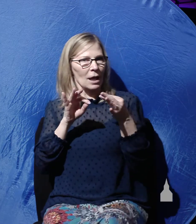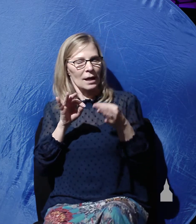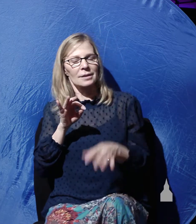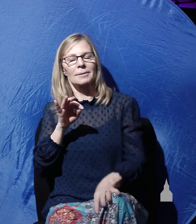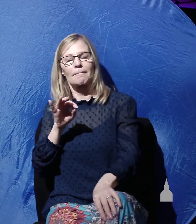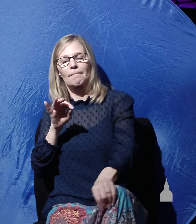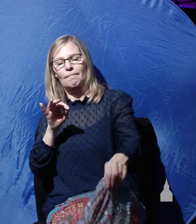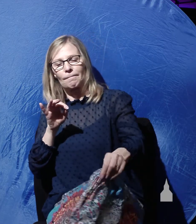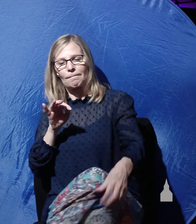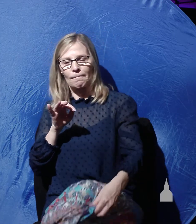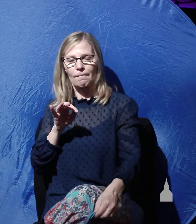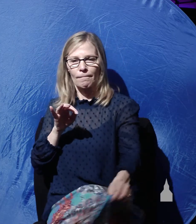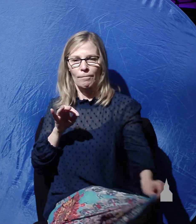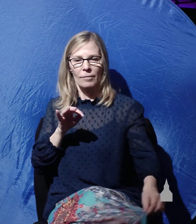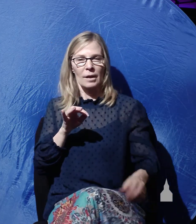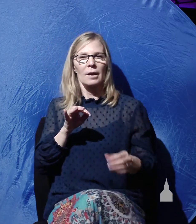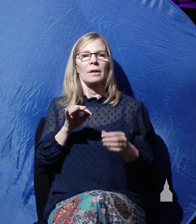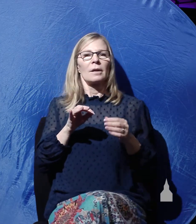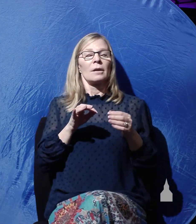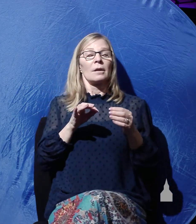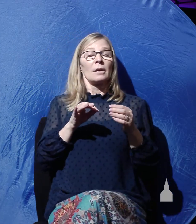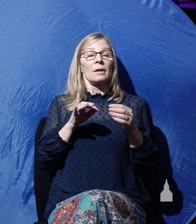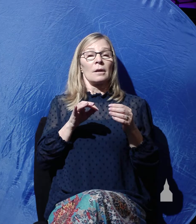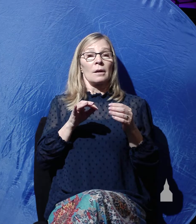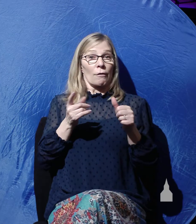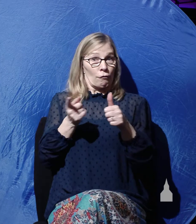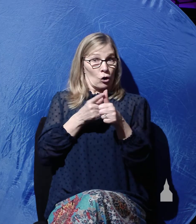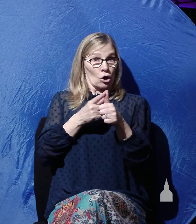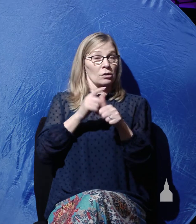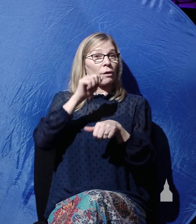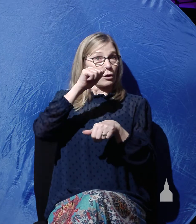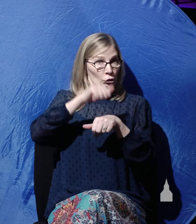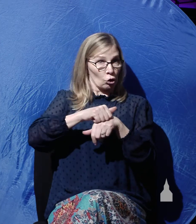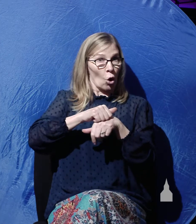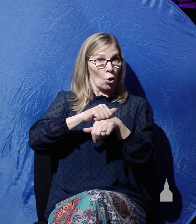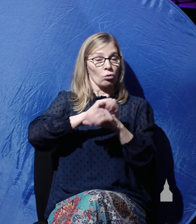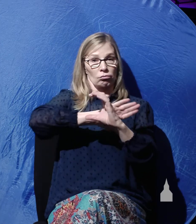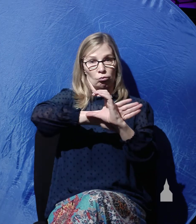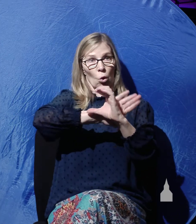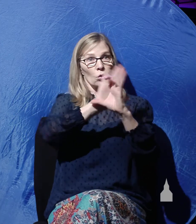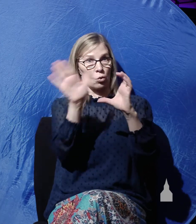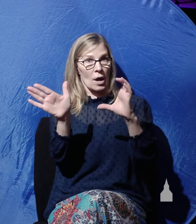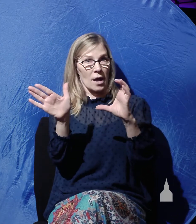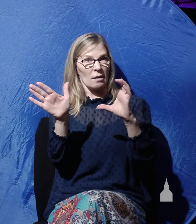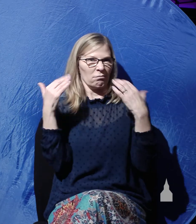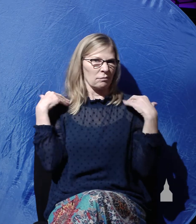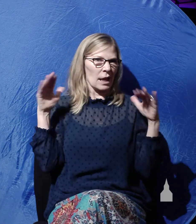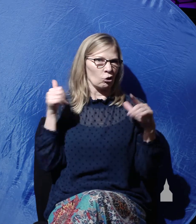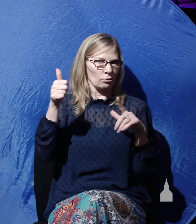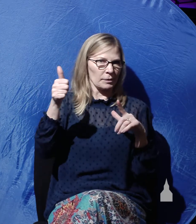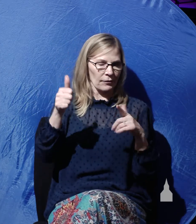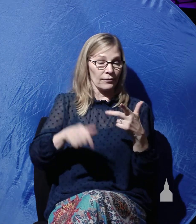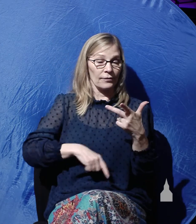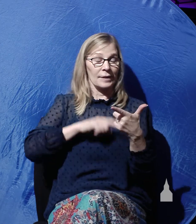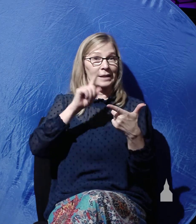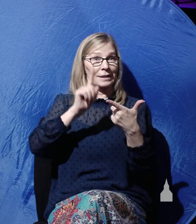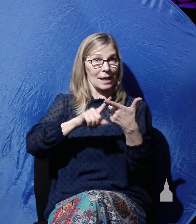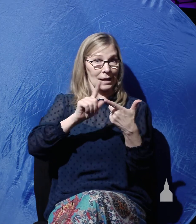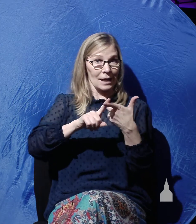rose from the dead. The stone, number one, the stone was rolled away, and it was rolled away by an angel. Number two, the tomb